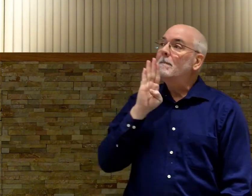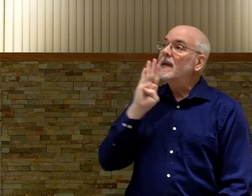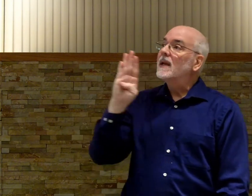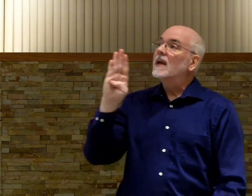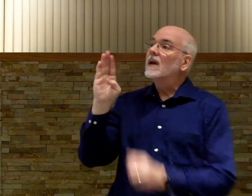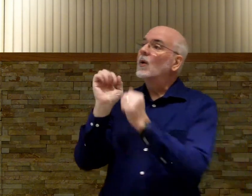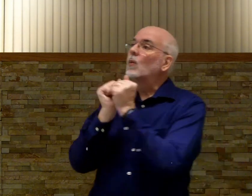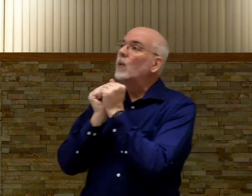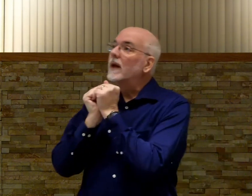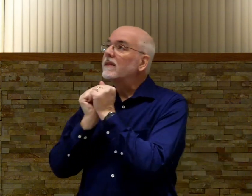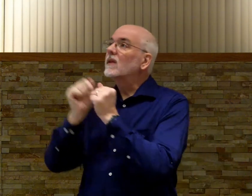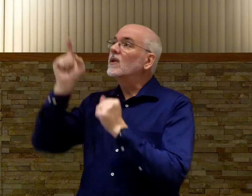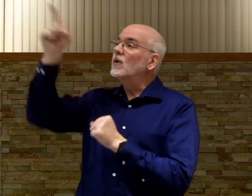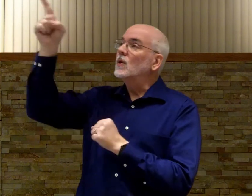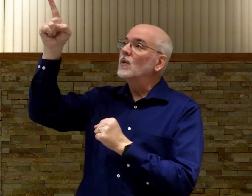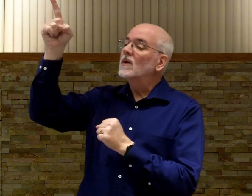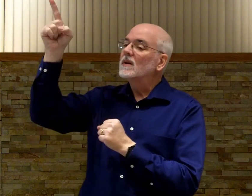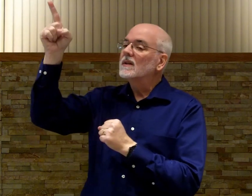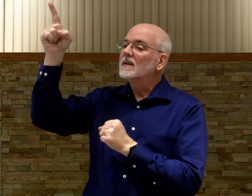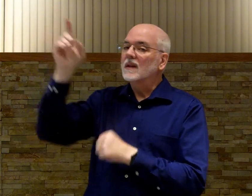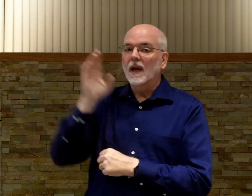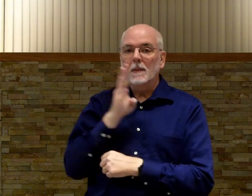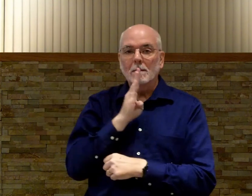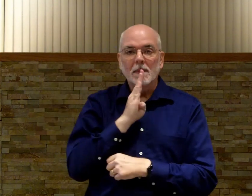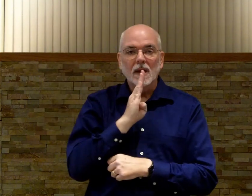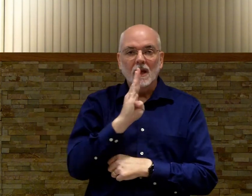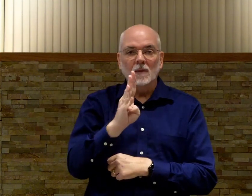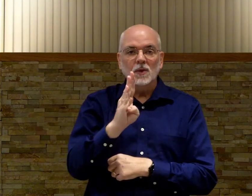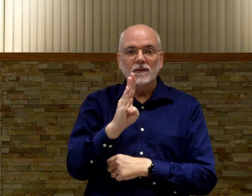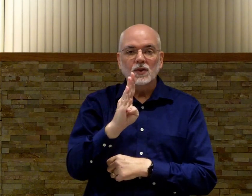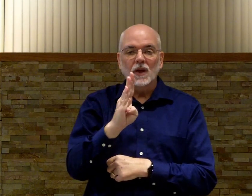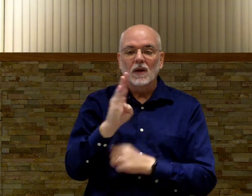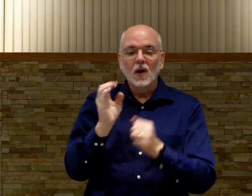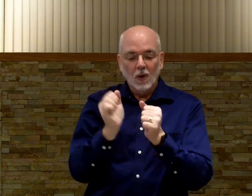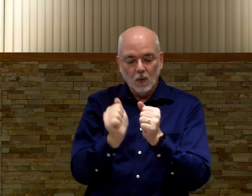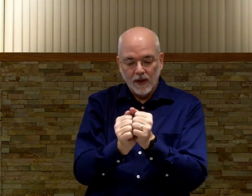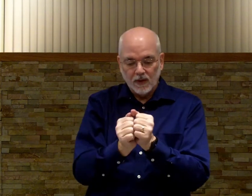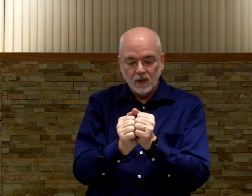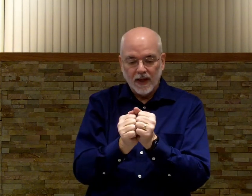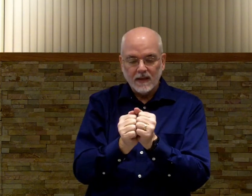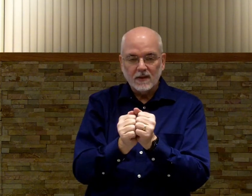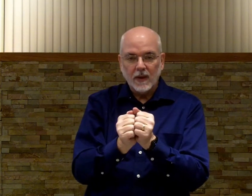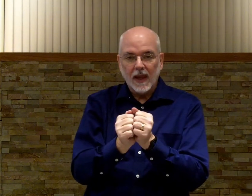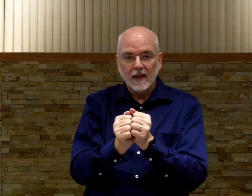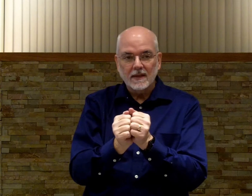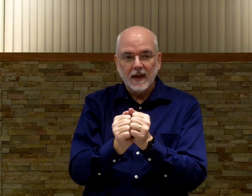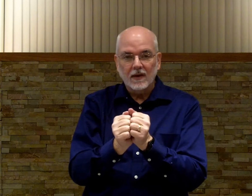Being. With you. Okay. Being. Comes off the chin. With two hands. Two A hands together.